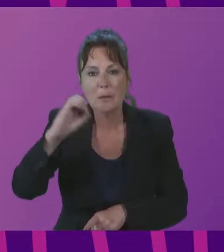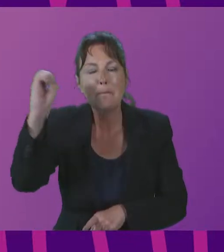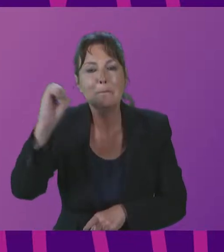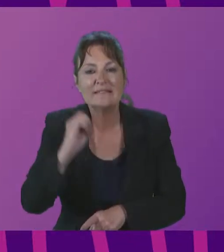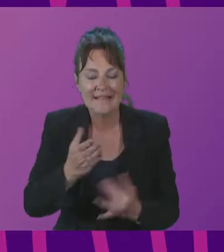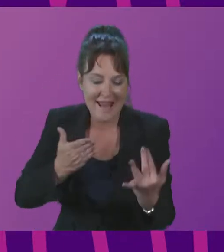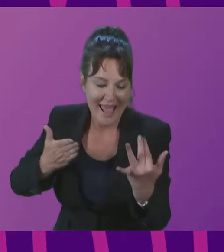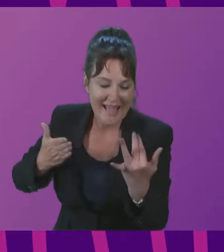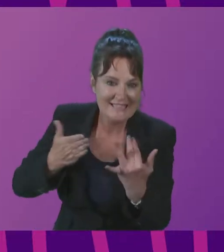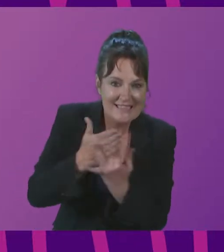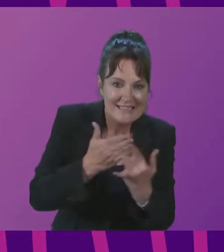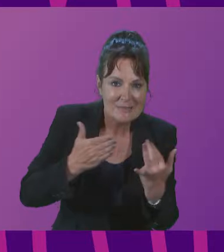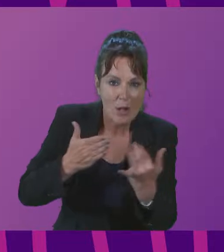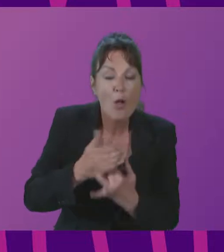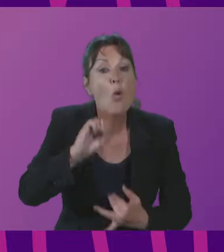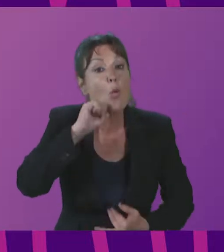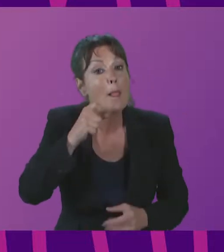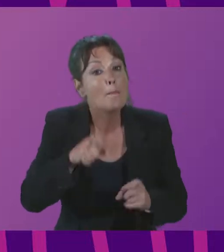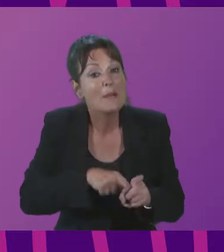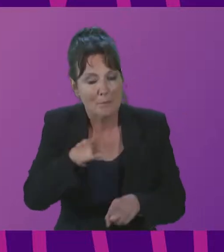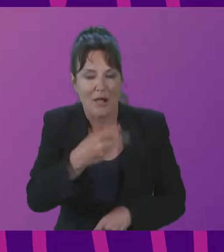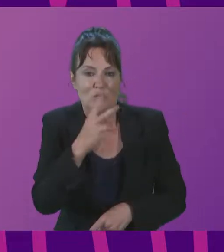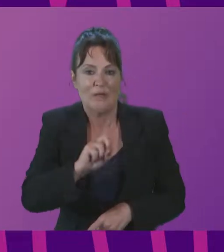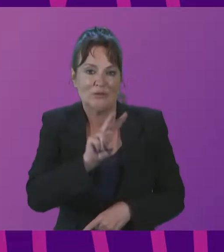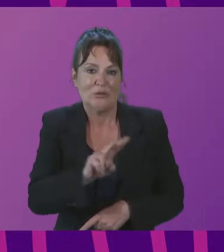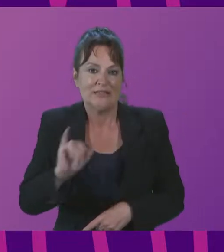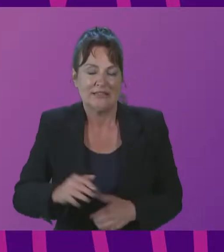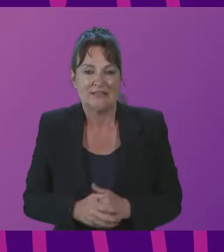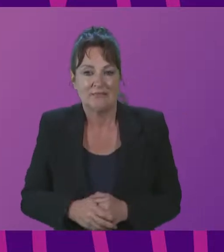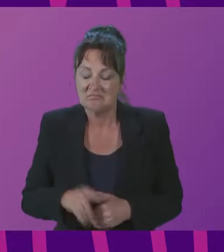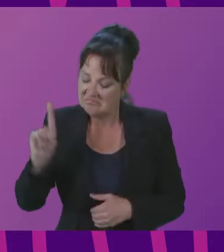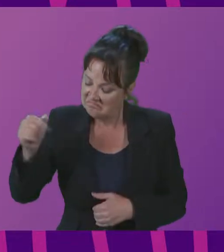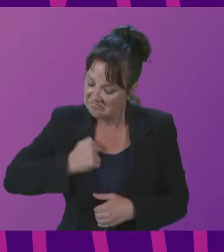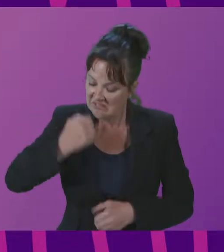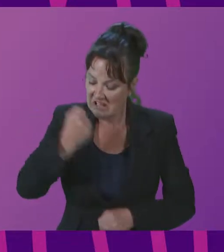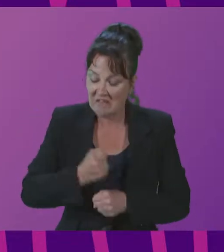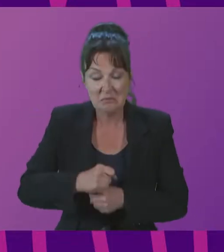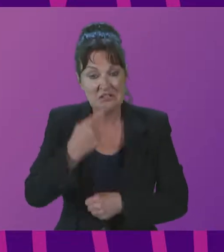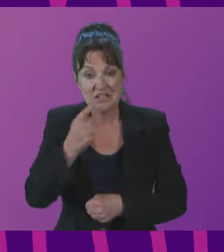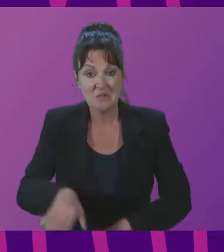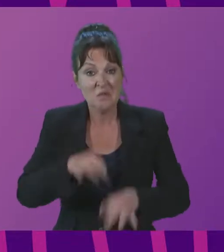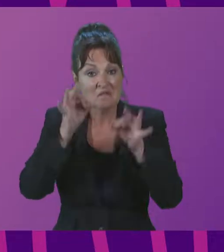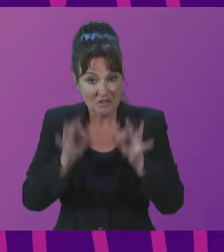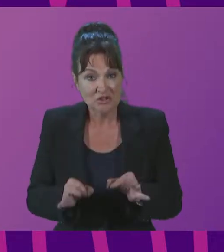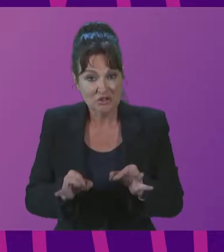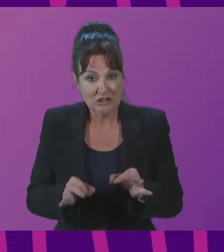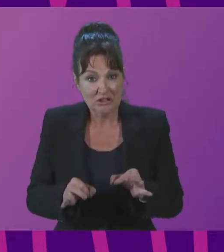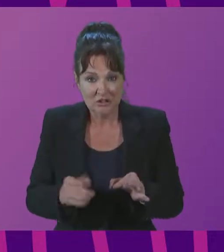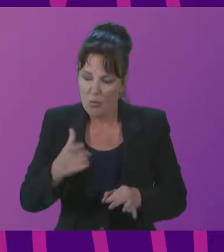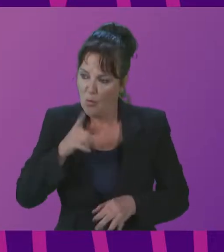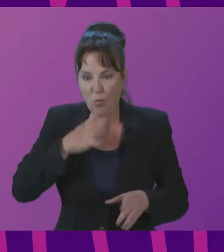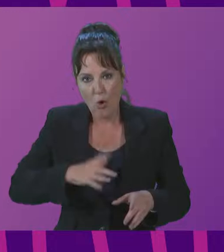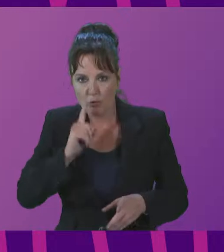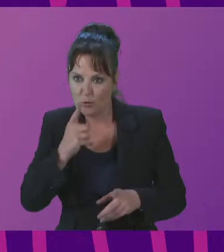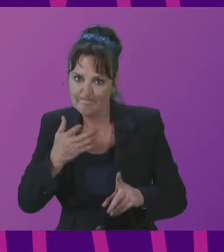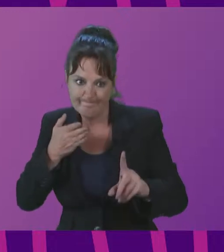2026. The Sao Paulo state government also committed officially with the race to zero strategy